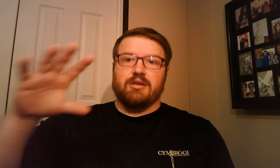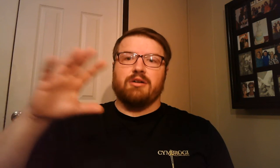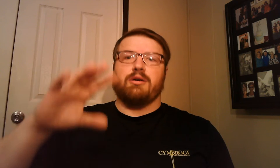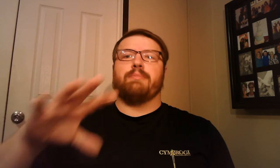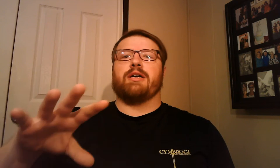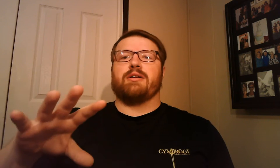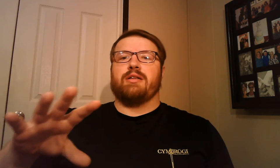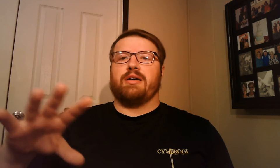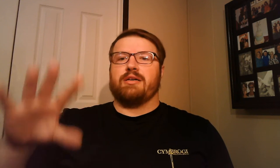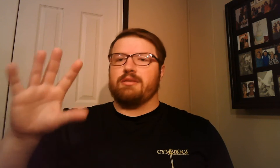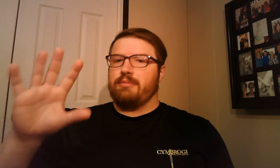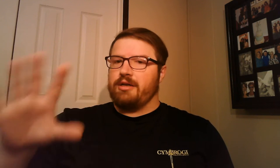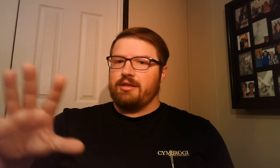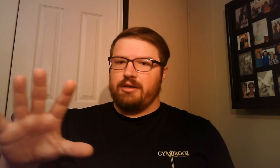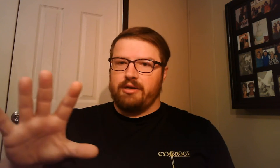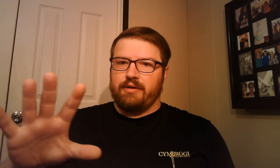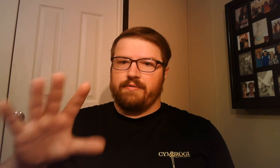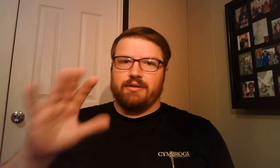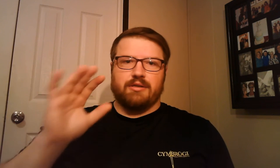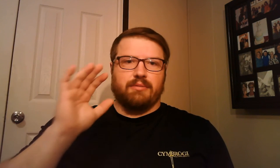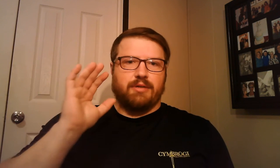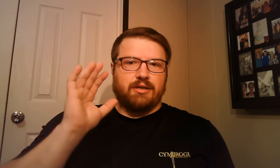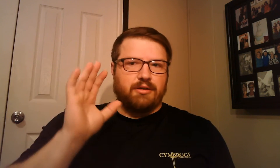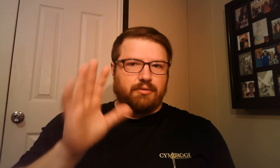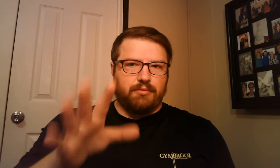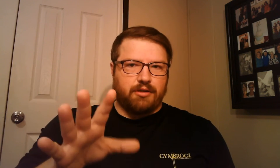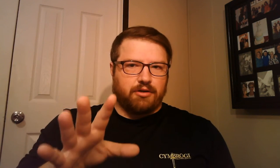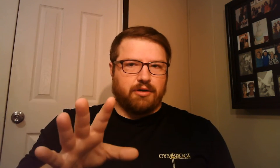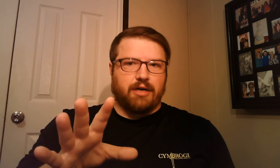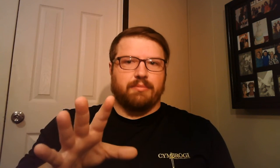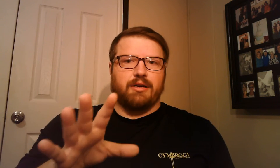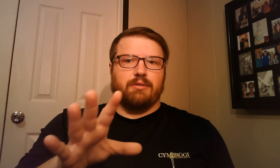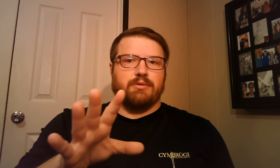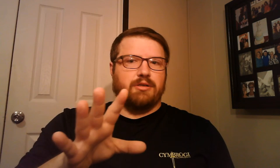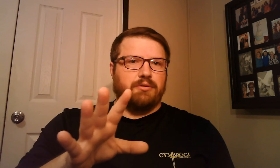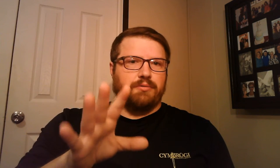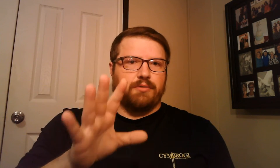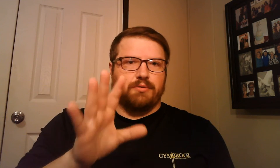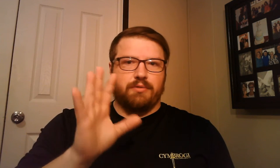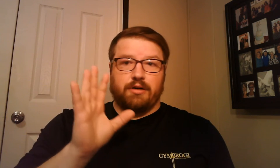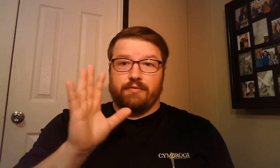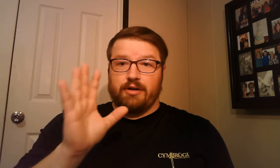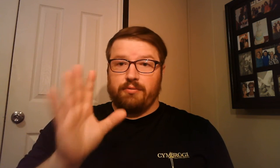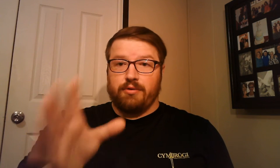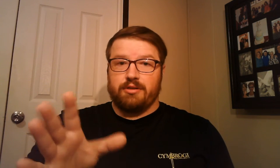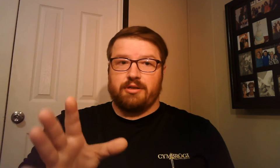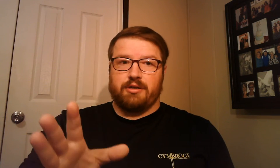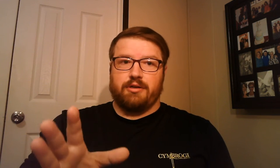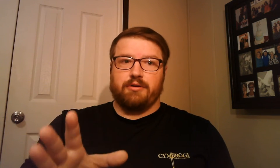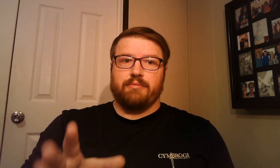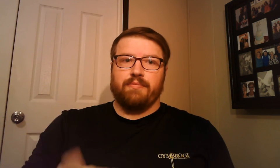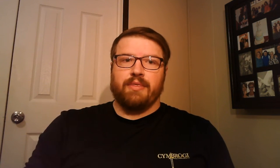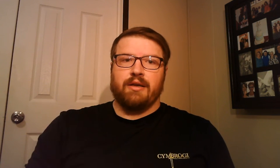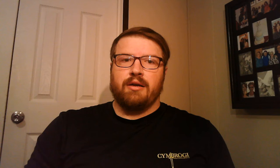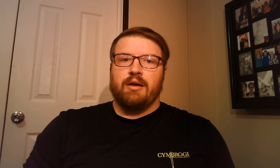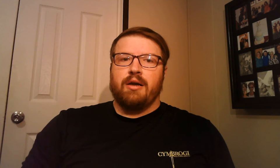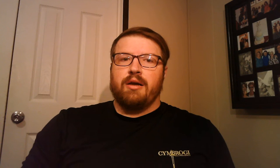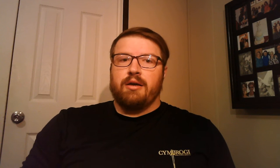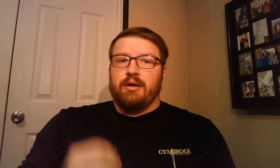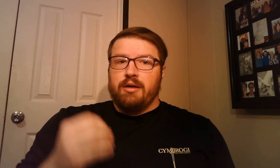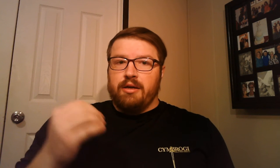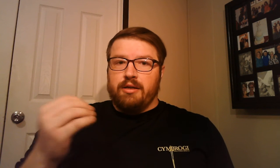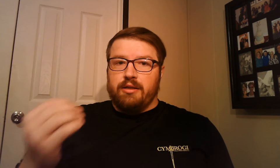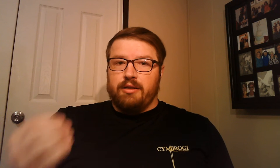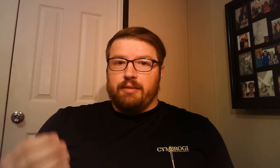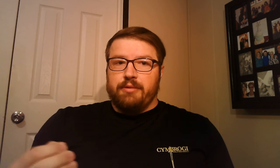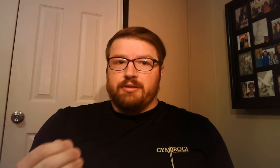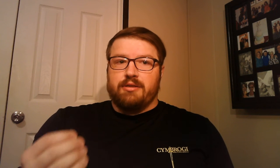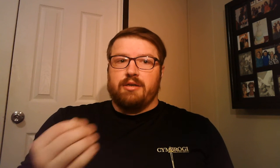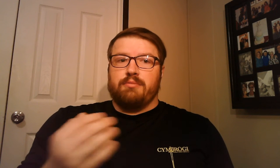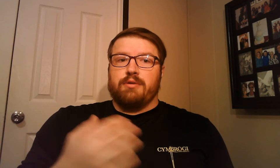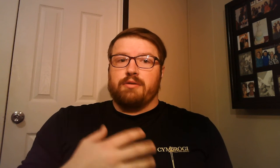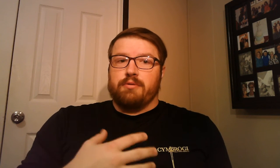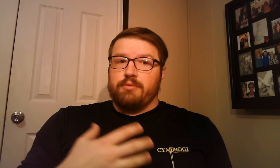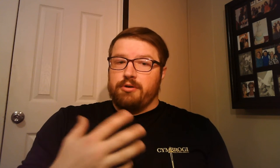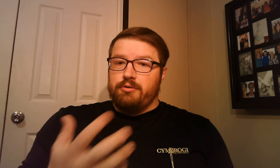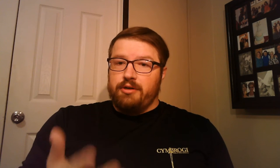like, oh, I'm at class, I'm not at the office, I'm not dealing with the crap that I was dealing with whenever I wasn't here. That being said, whenever we're doing